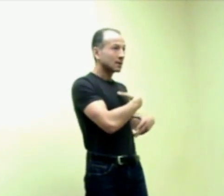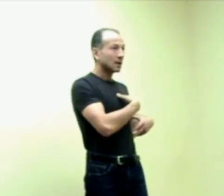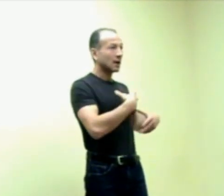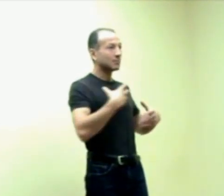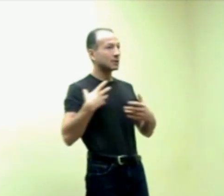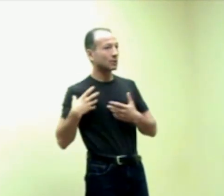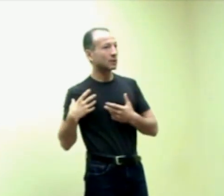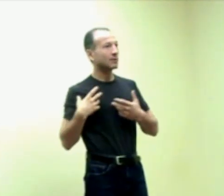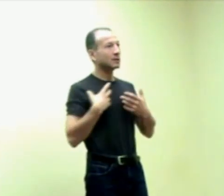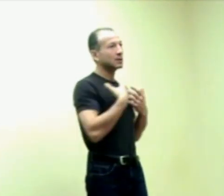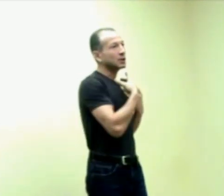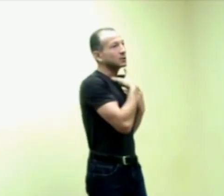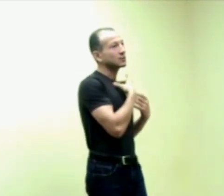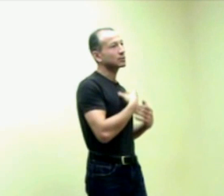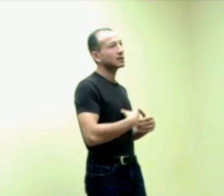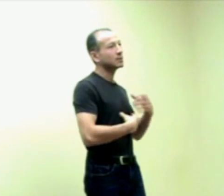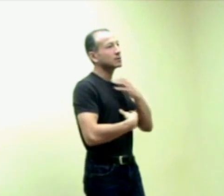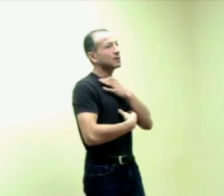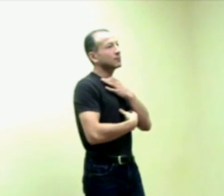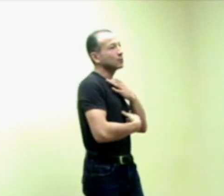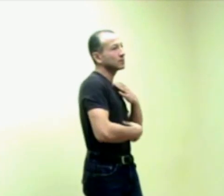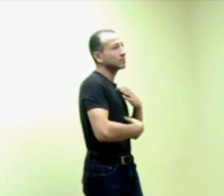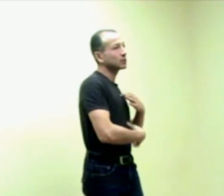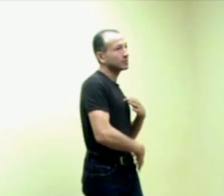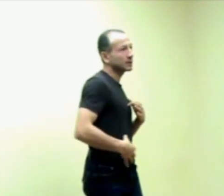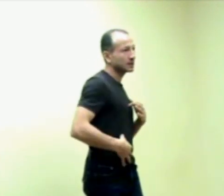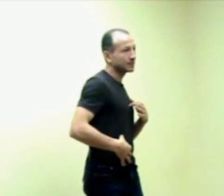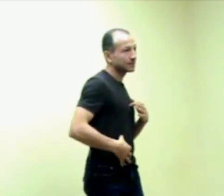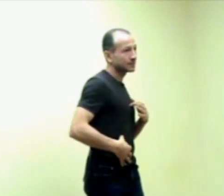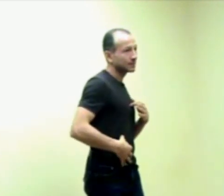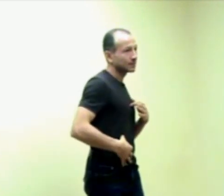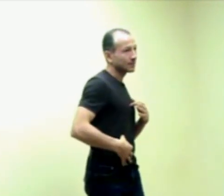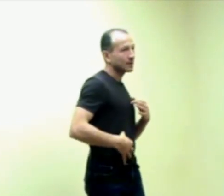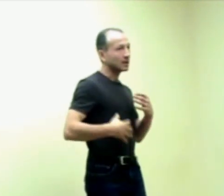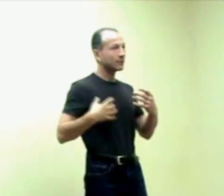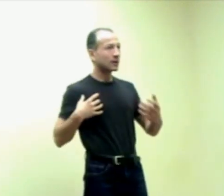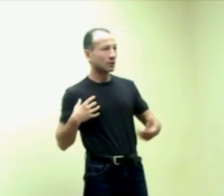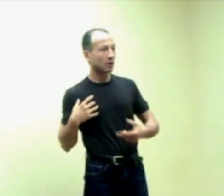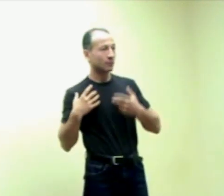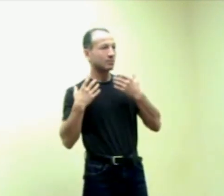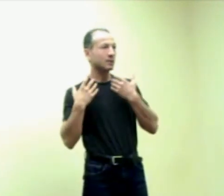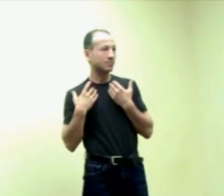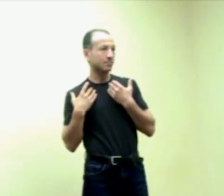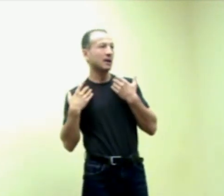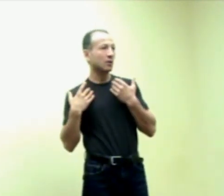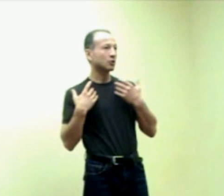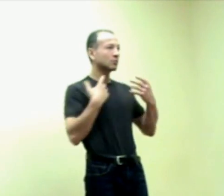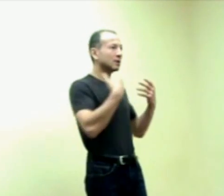I'm stimulating my digestive tract, because my food will be propelled. And if I roll from my back onto my